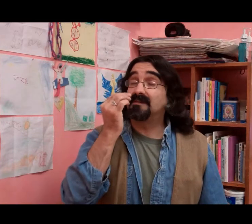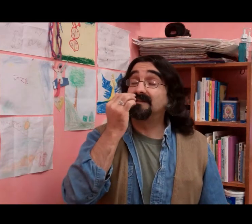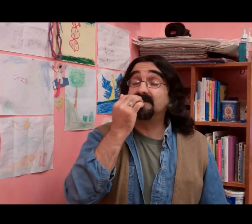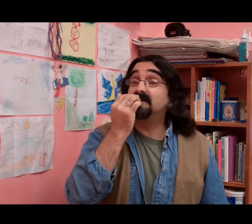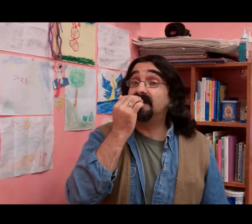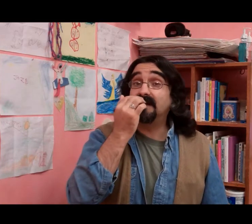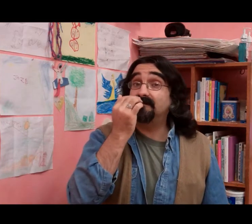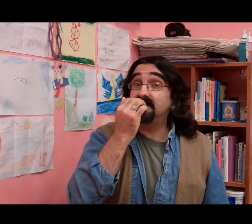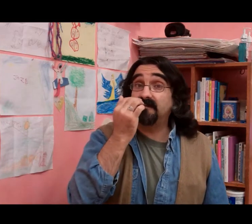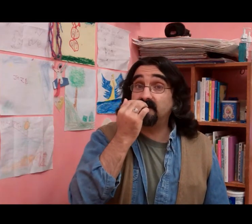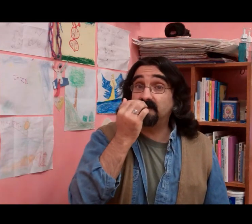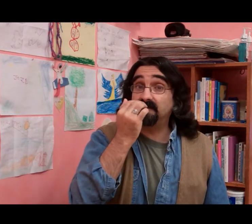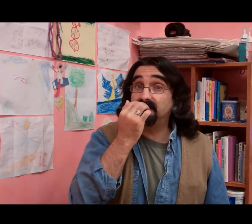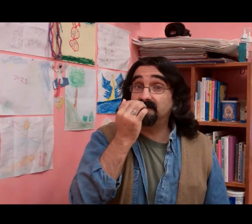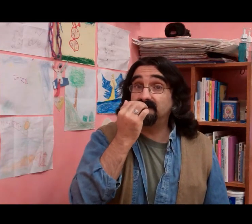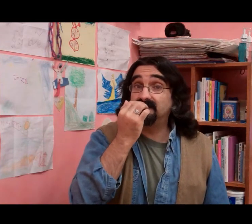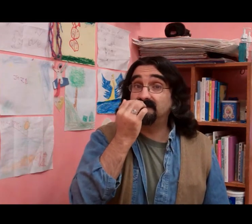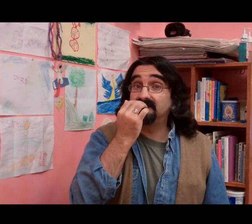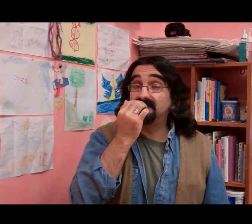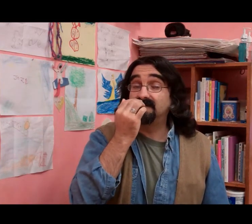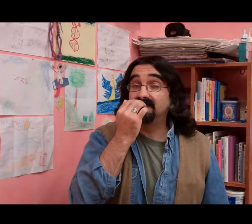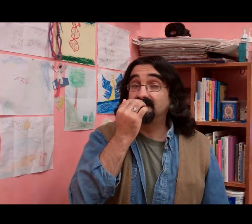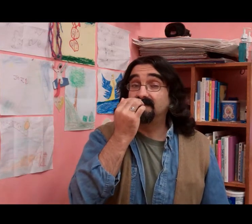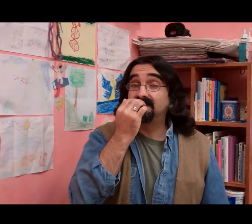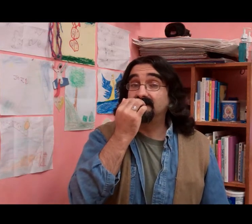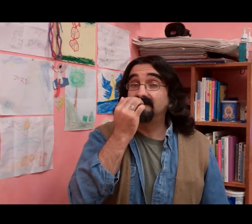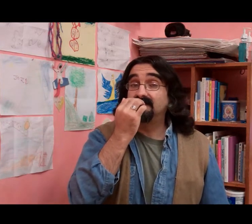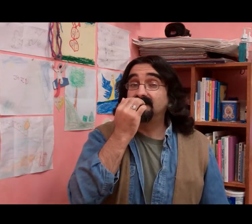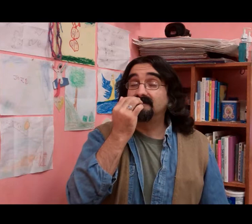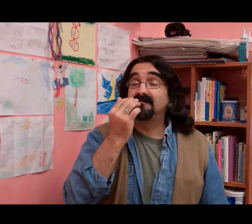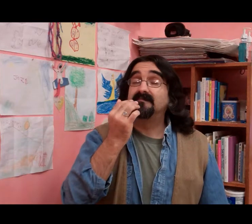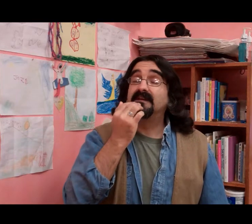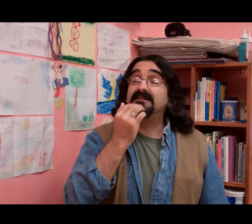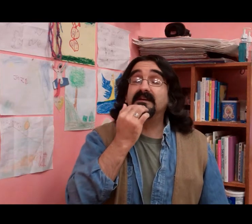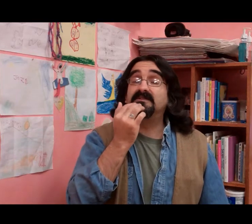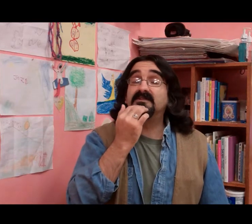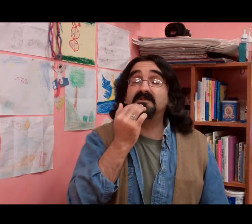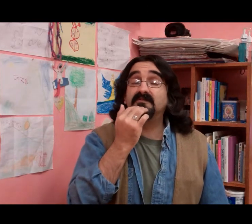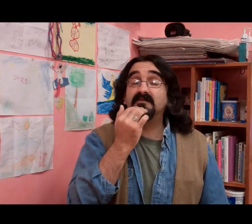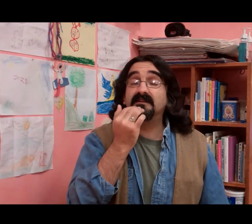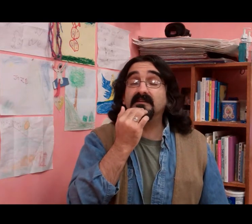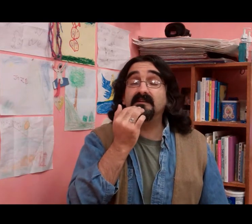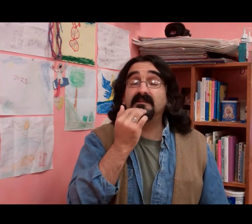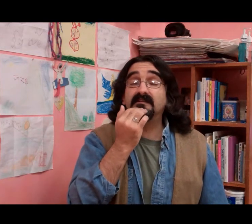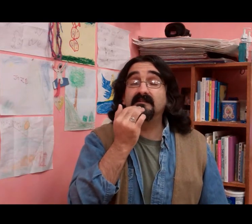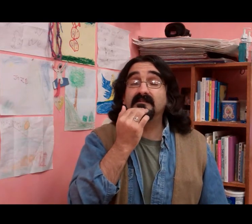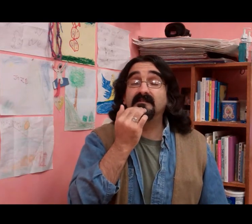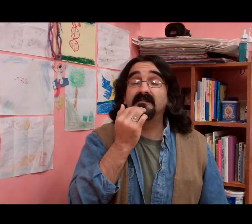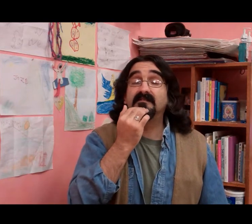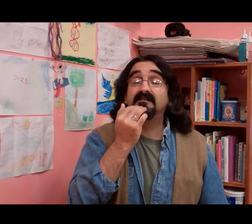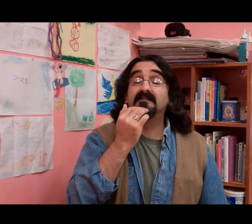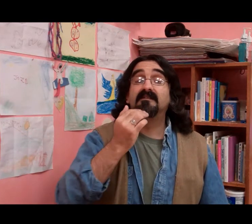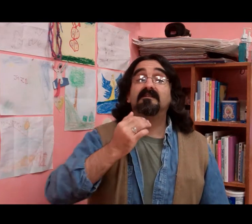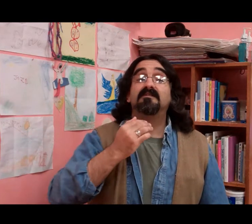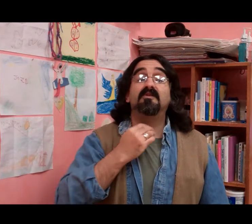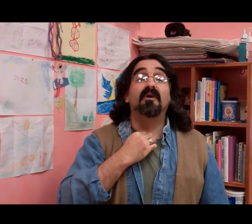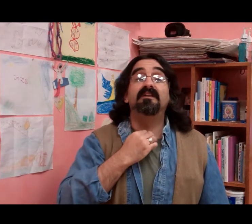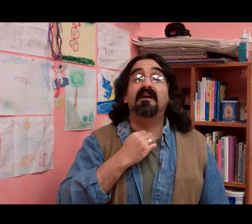Still, I haven't found them and I search for the key to unlock